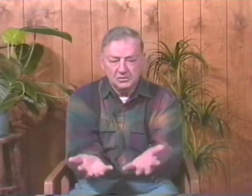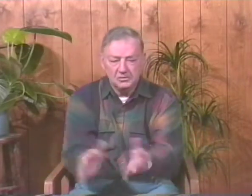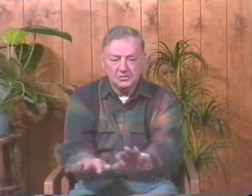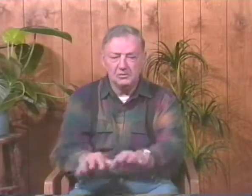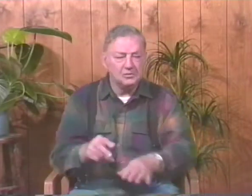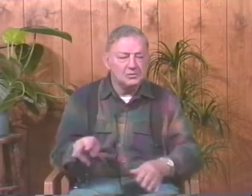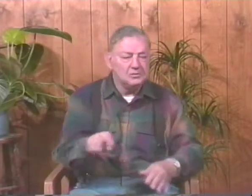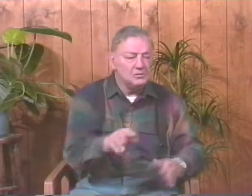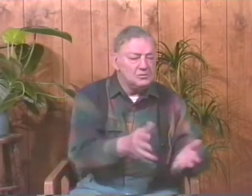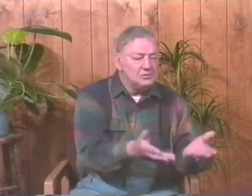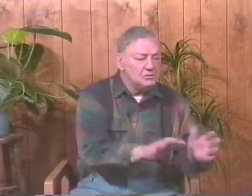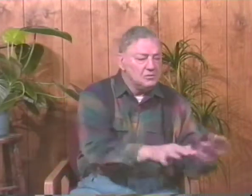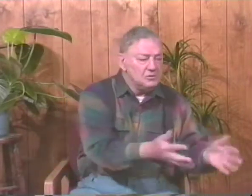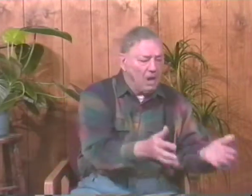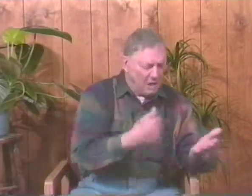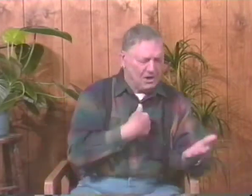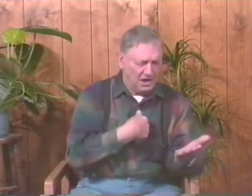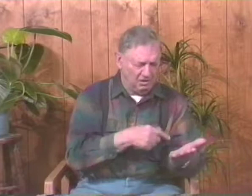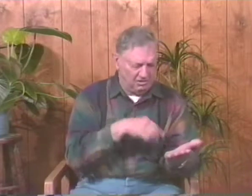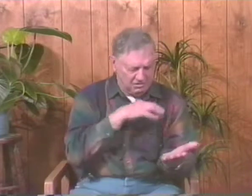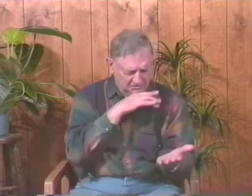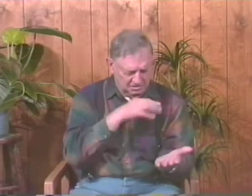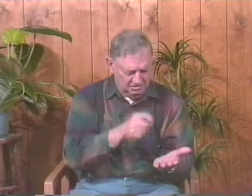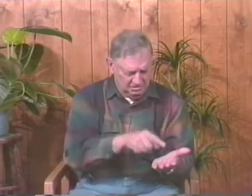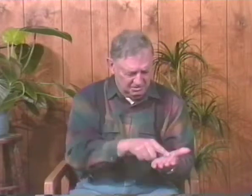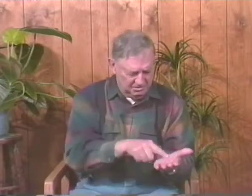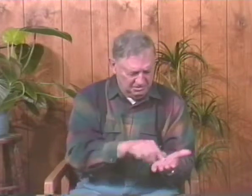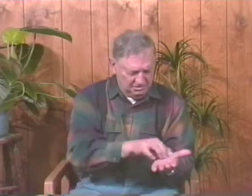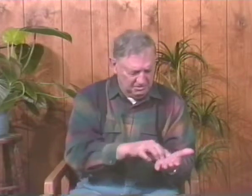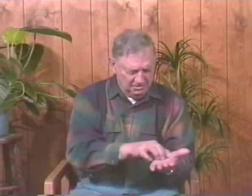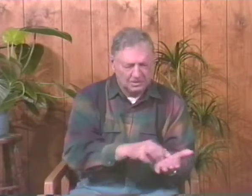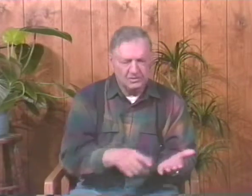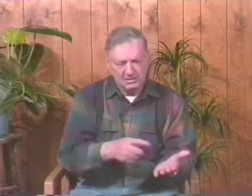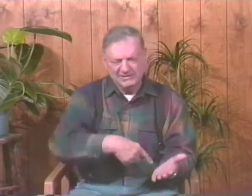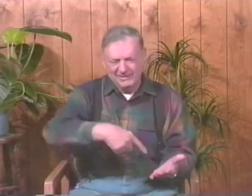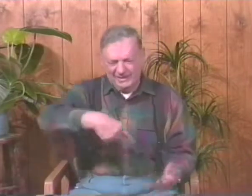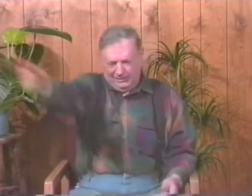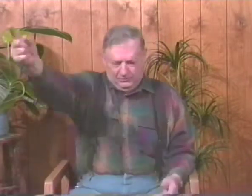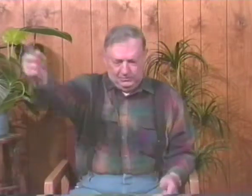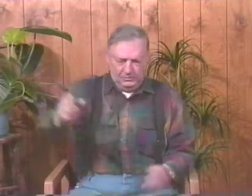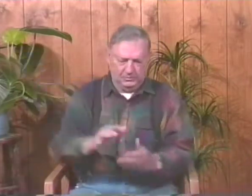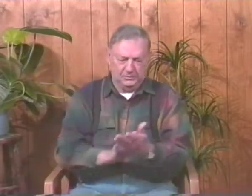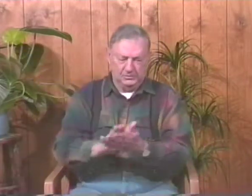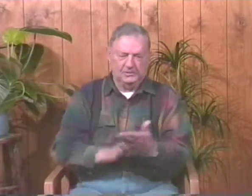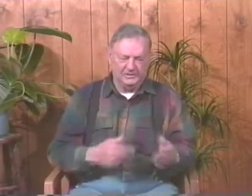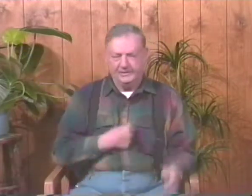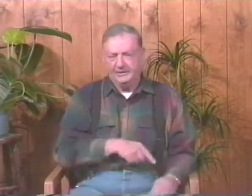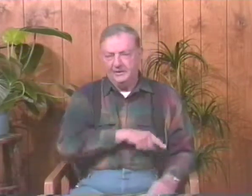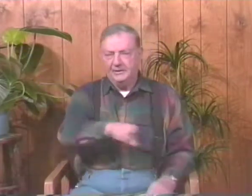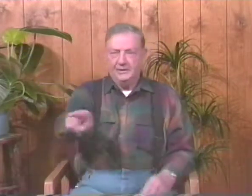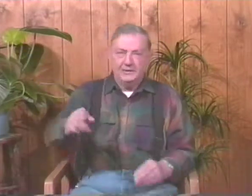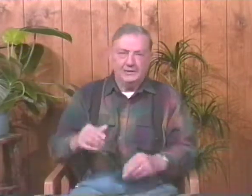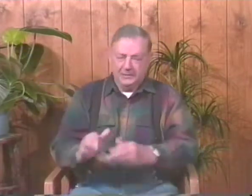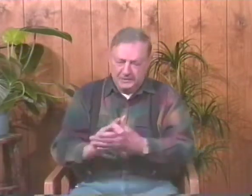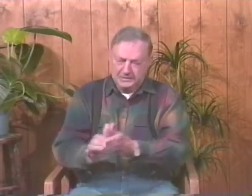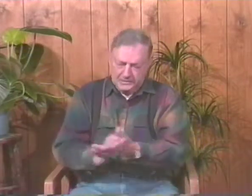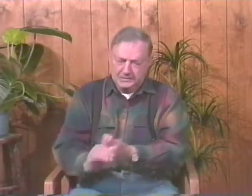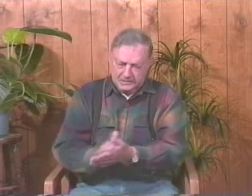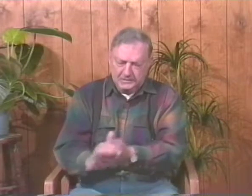hands, let me see your hands. And he had pointed our hands. And then if they were dirty, then he'd say, you point with the stick, you go wash your hands. And so there